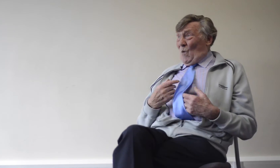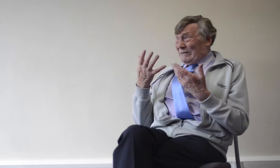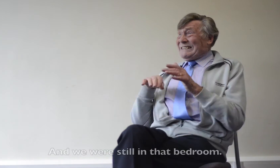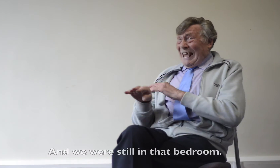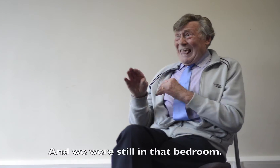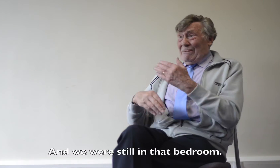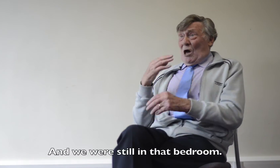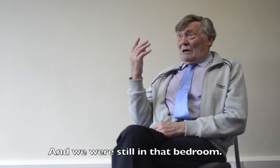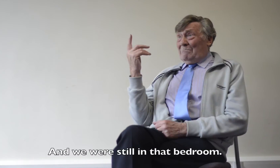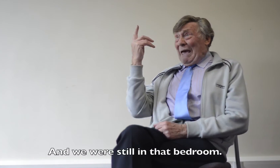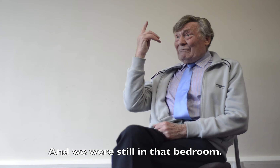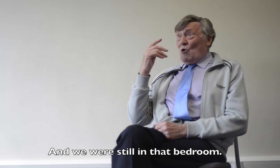was still in your bedroom,